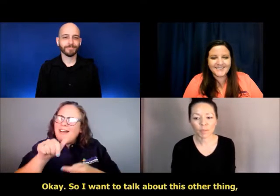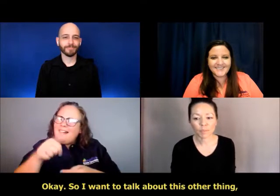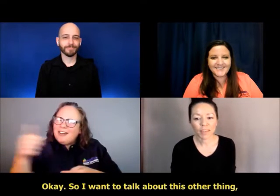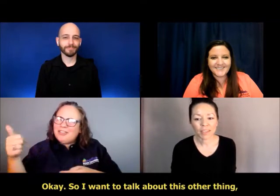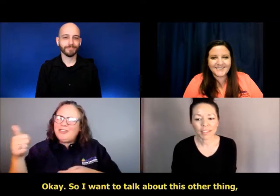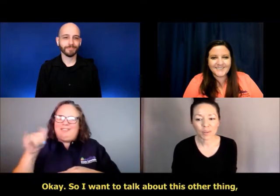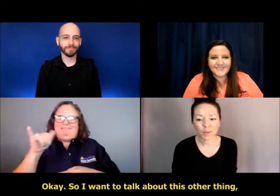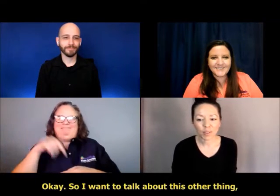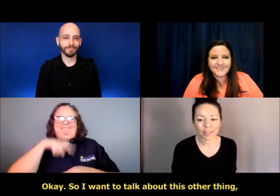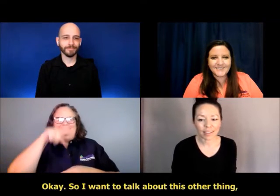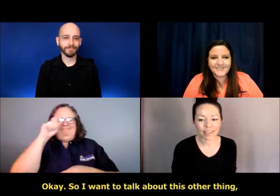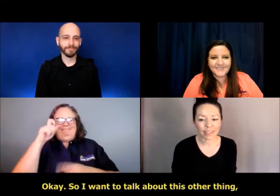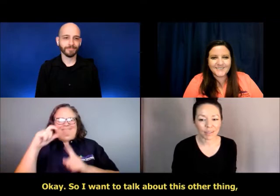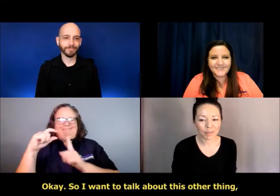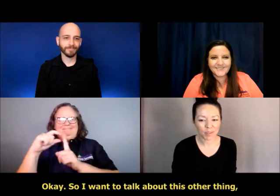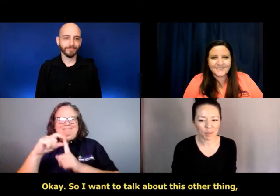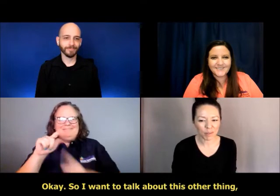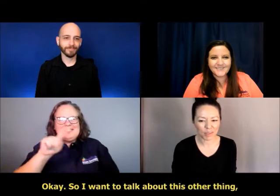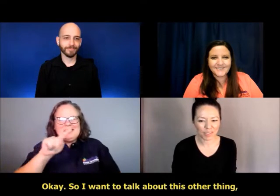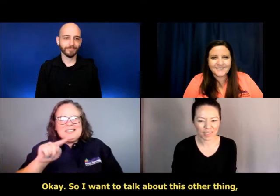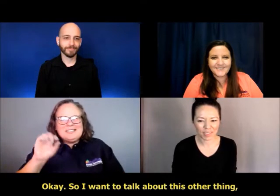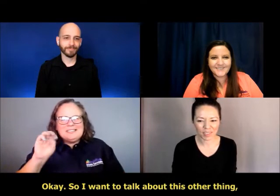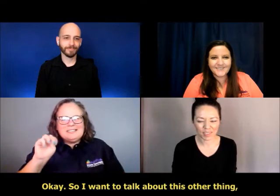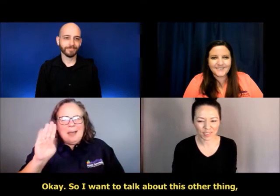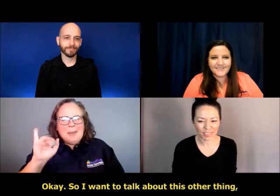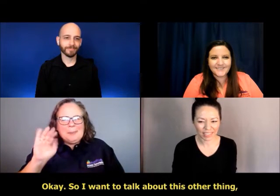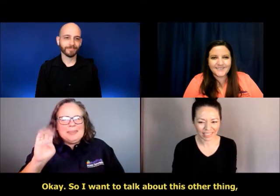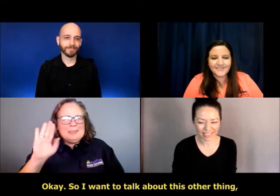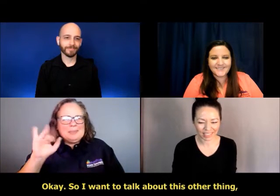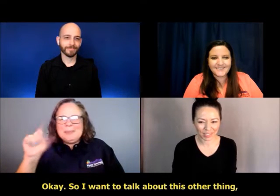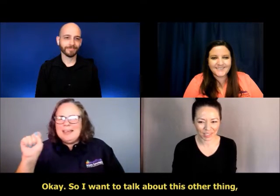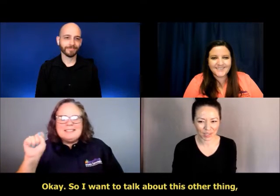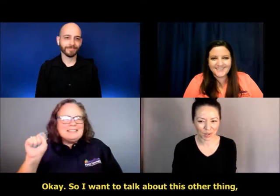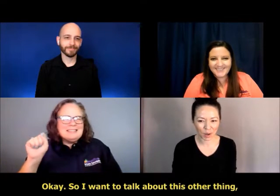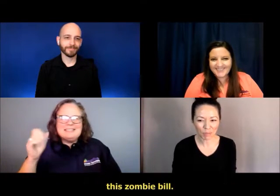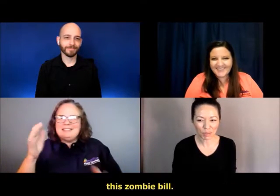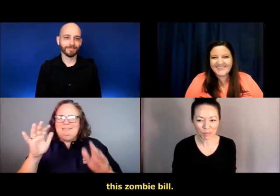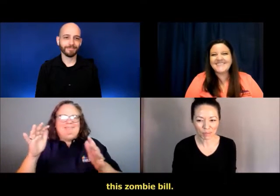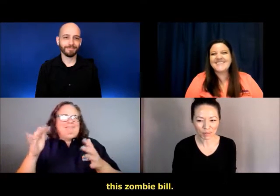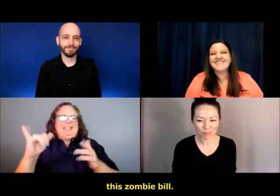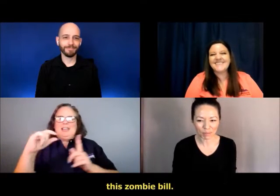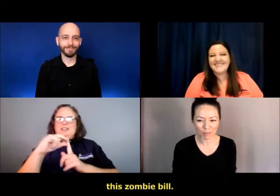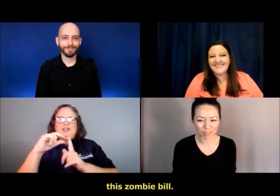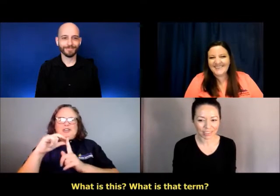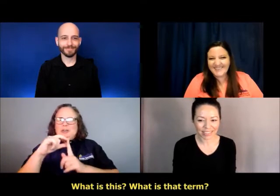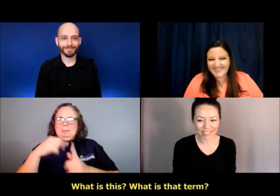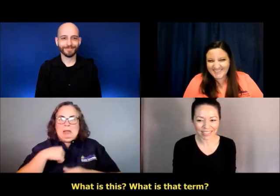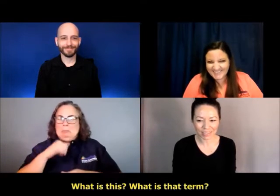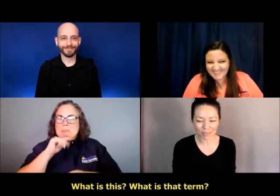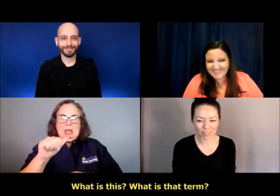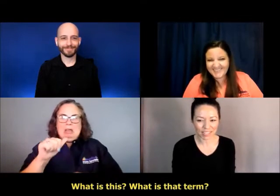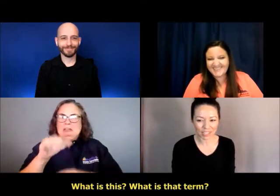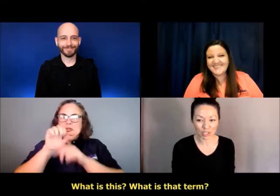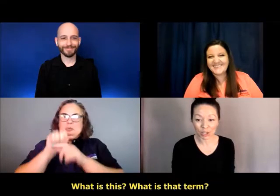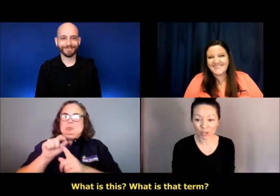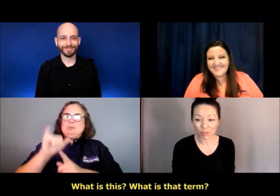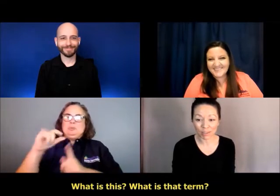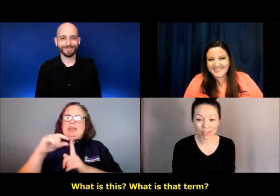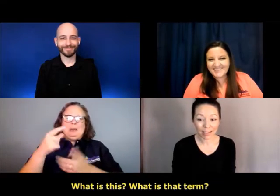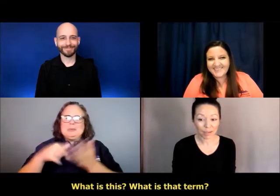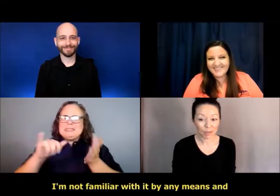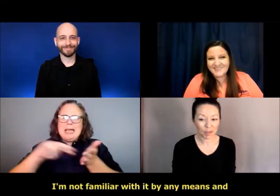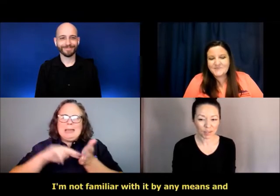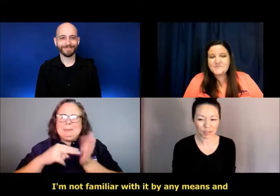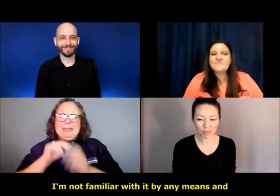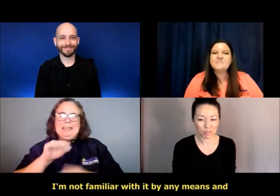Okay. So I want to talk about this other thing. This is zombie bill. What is this? What is that term?